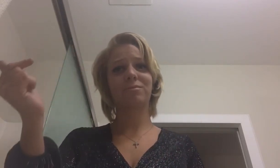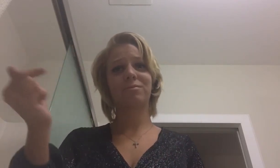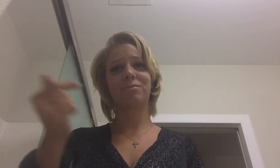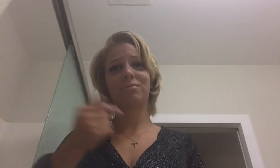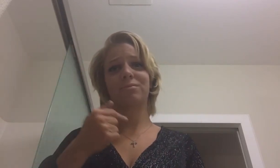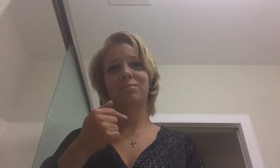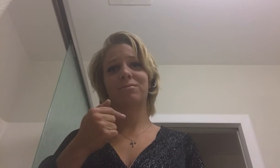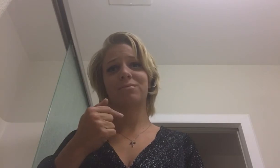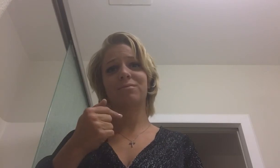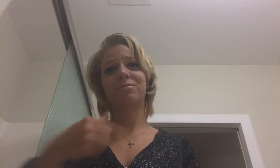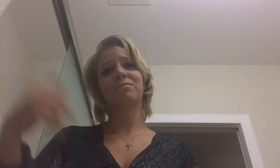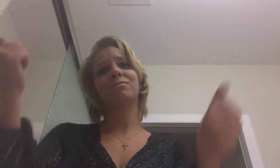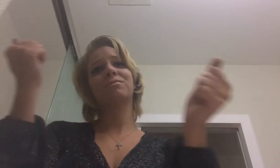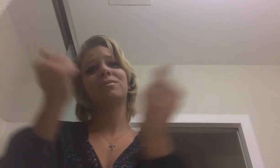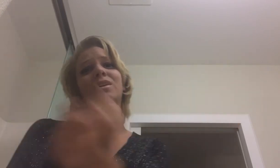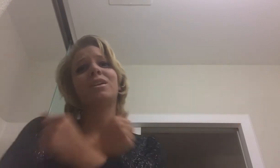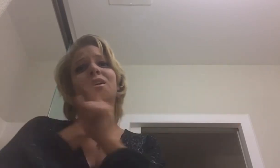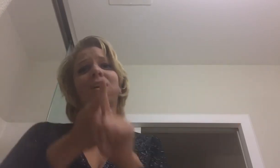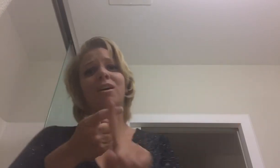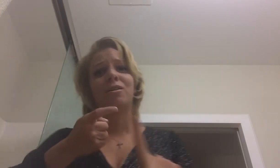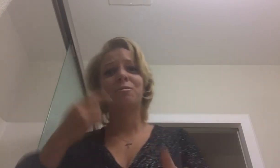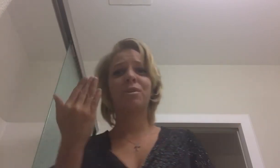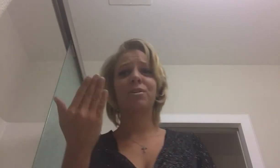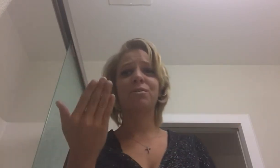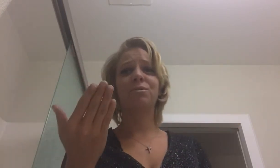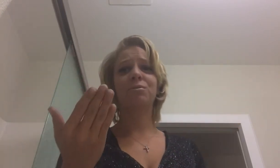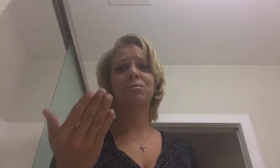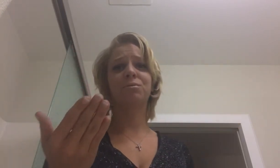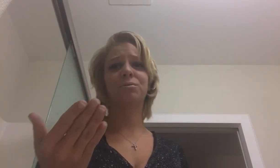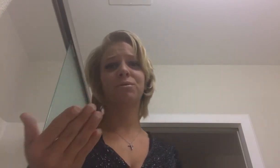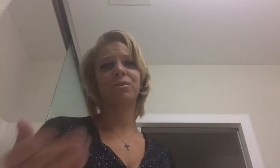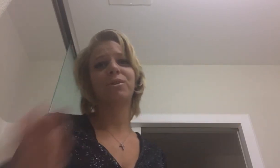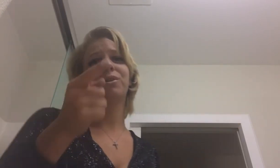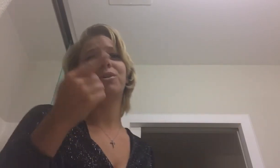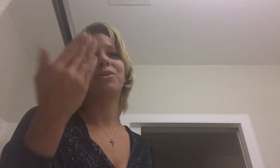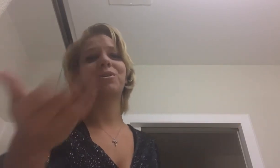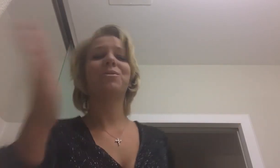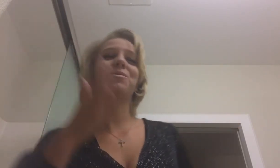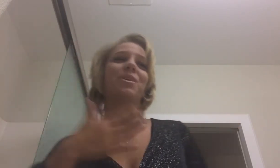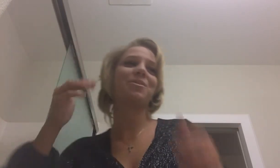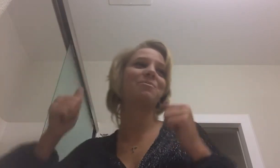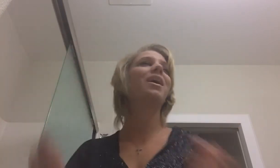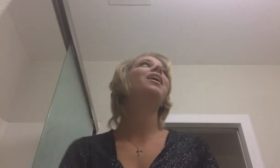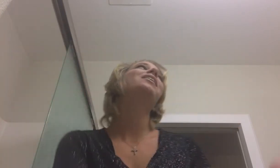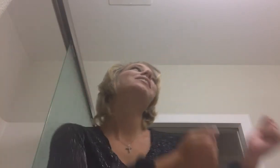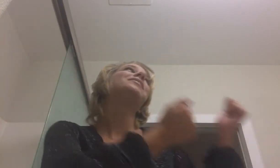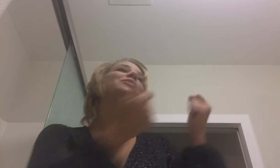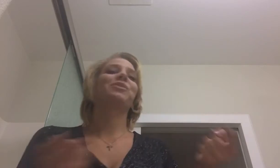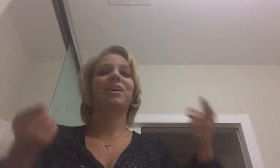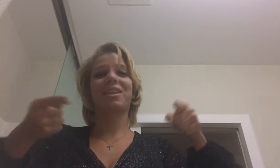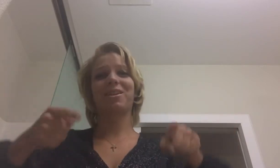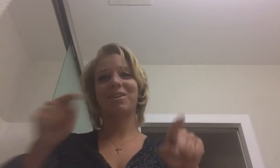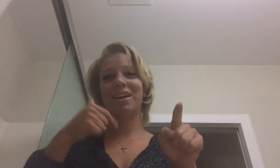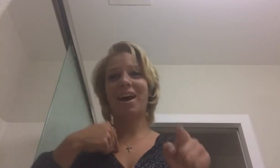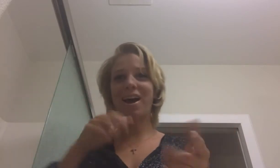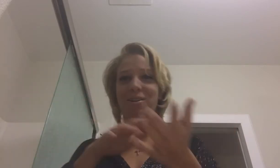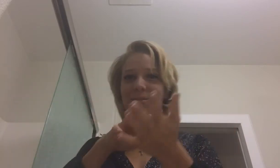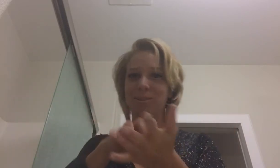I was loved by you You were my strength when I was